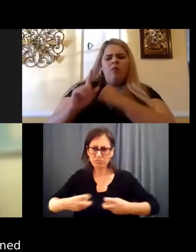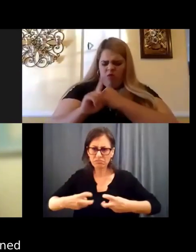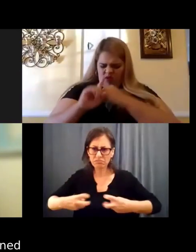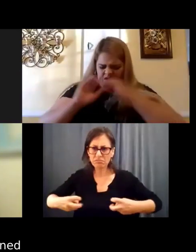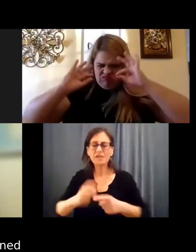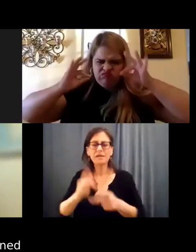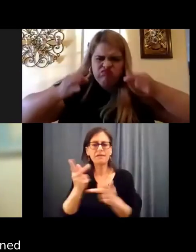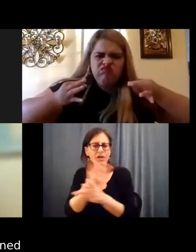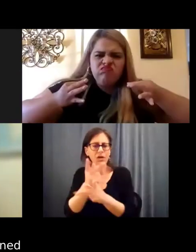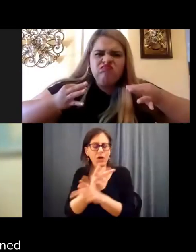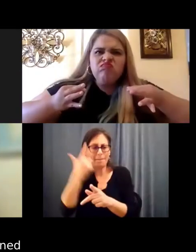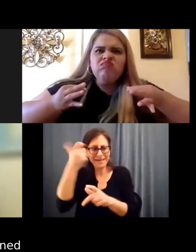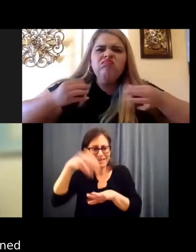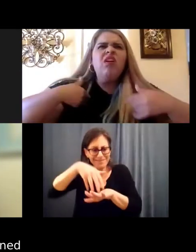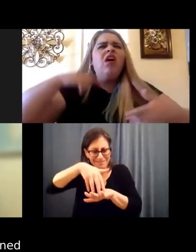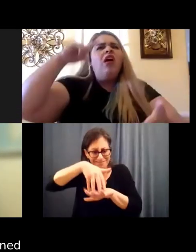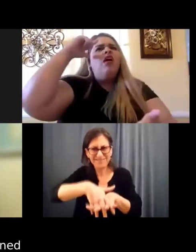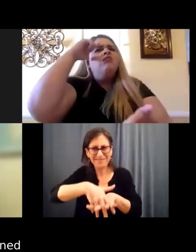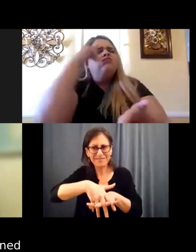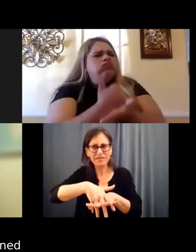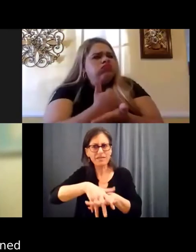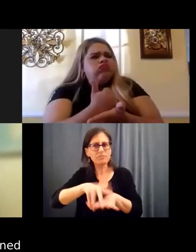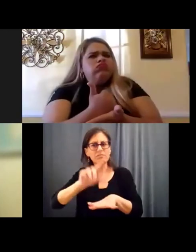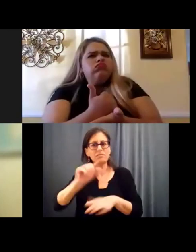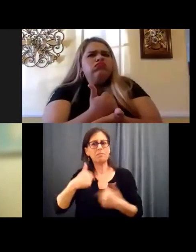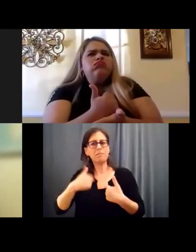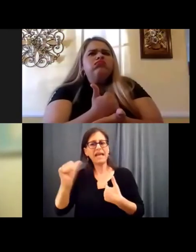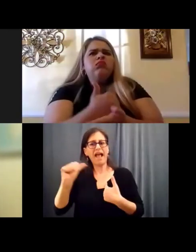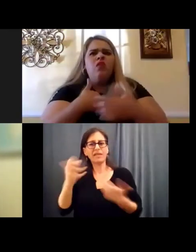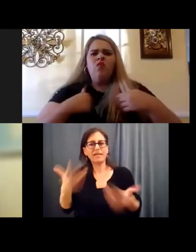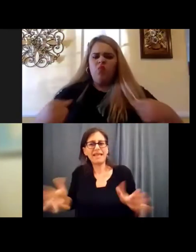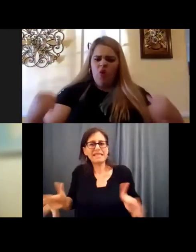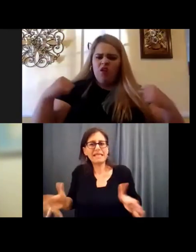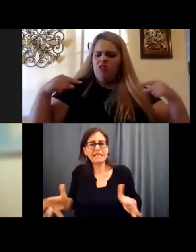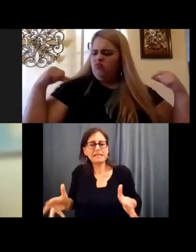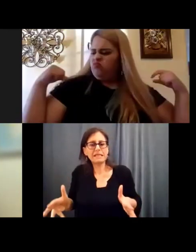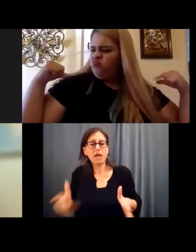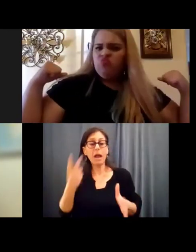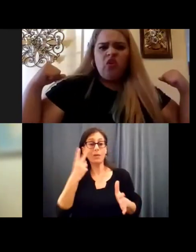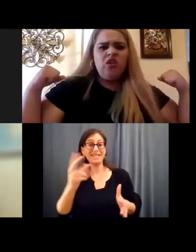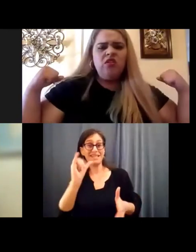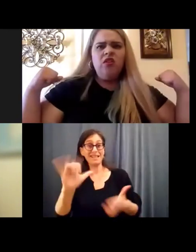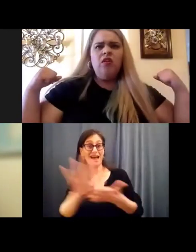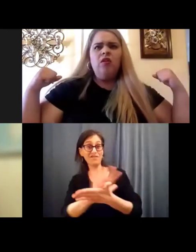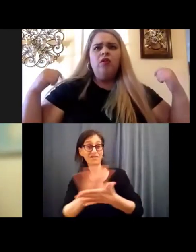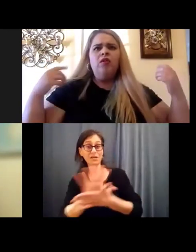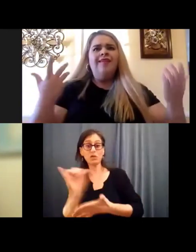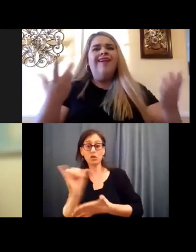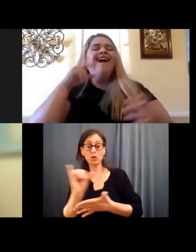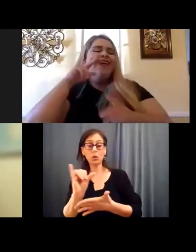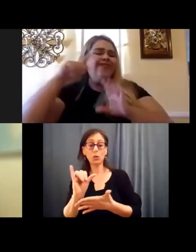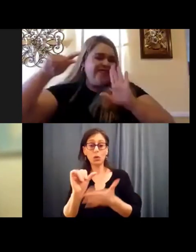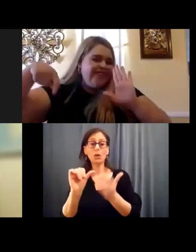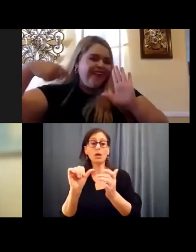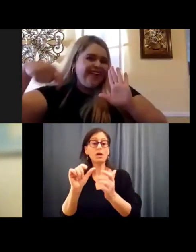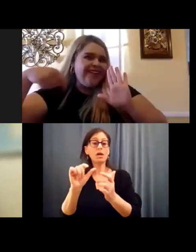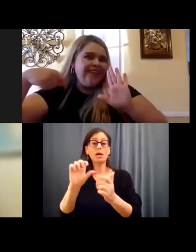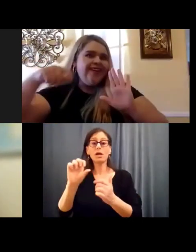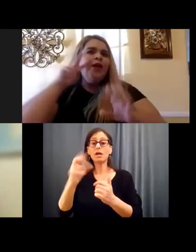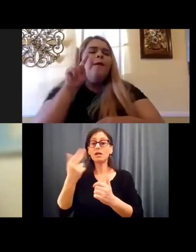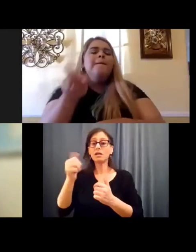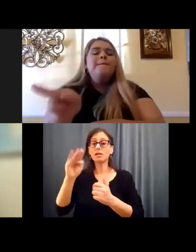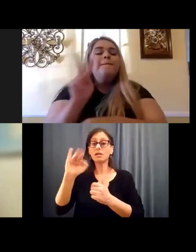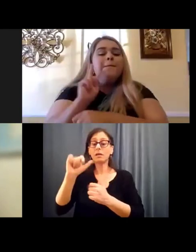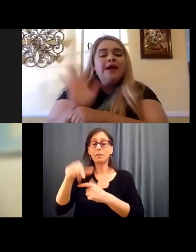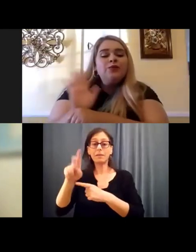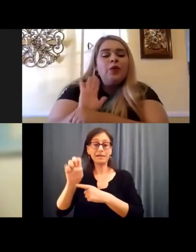ingrained in me that that was all that I was. And we, we see that film, we see it in the film with her is that she really felt that